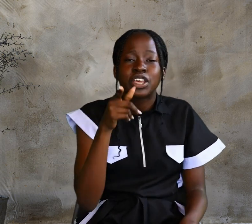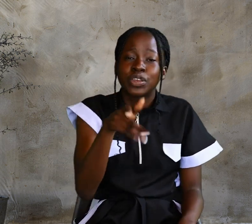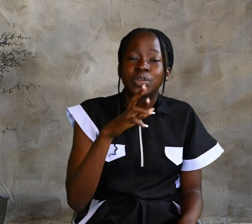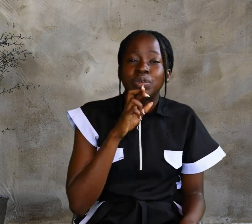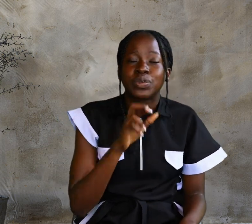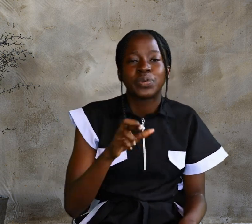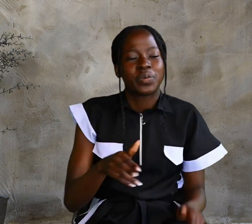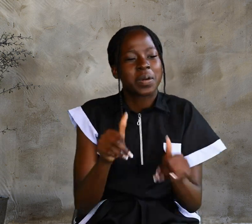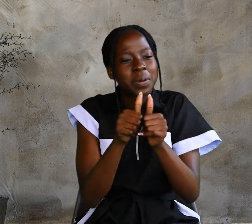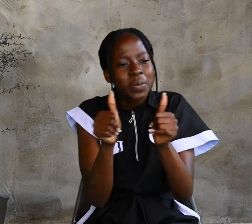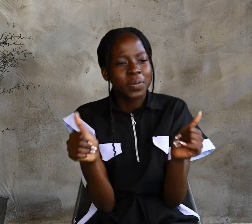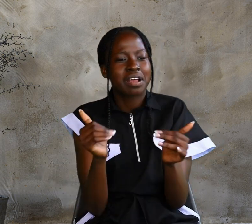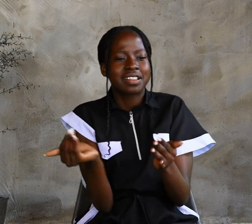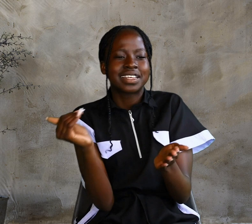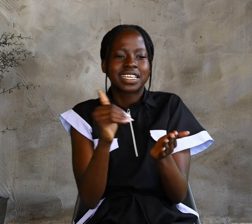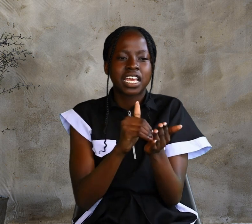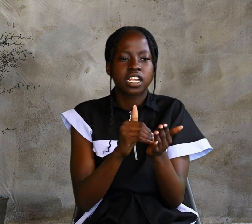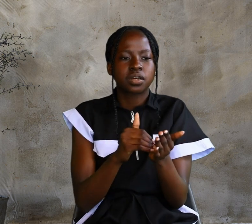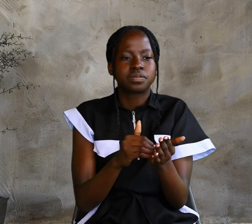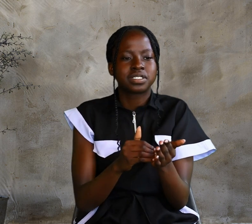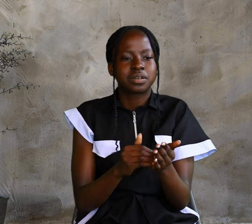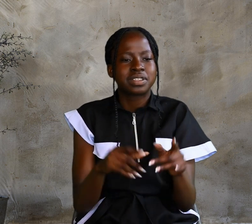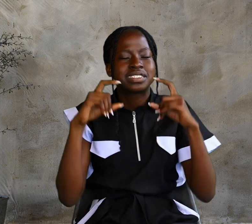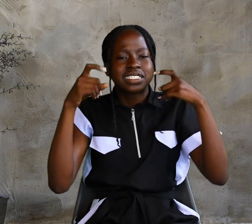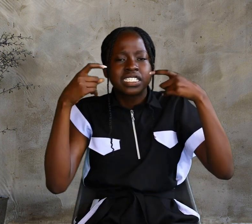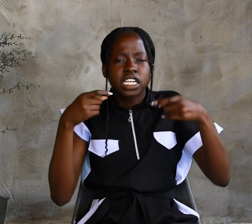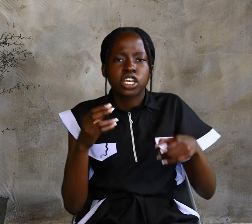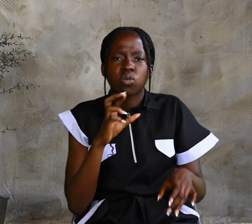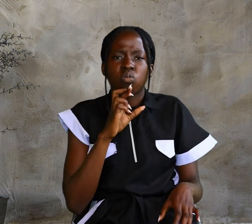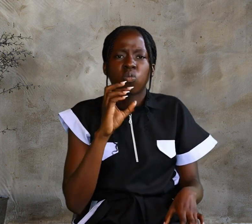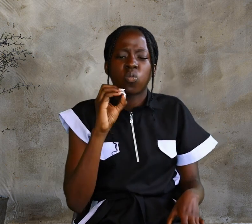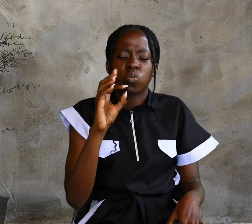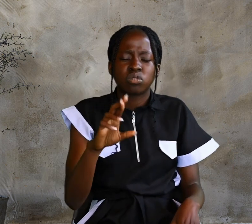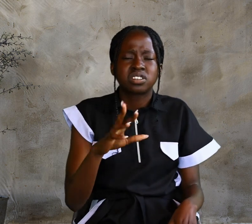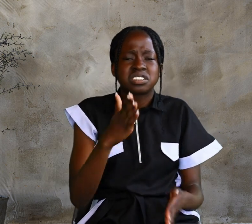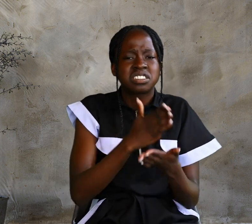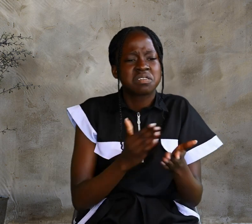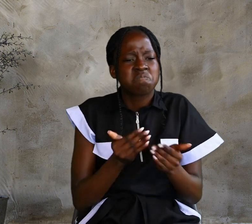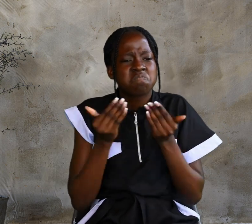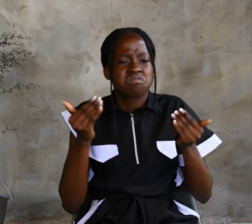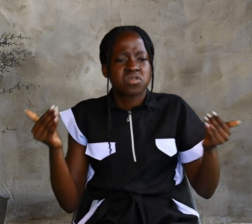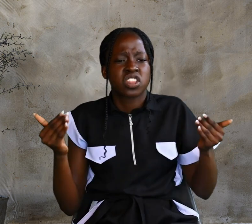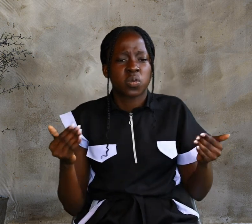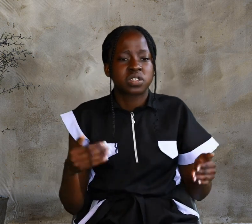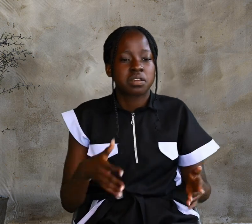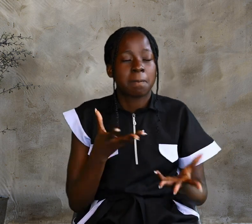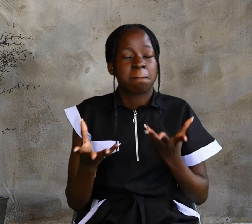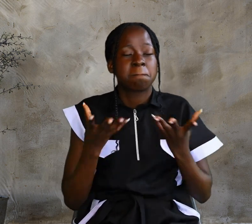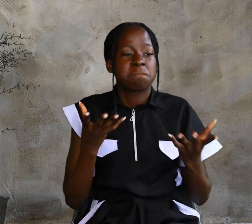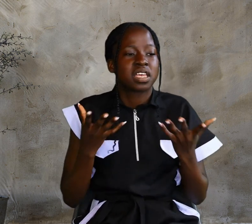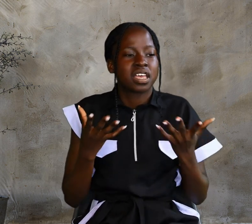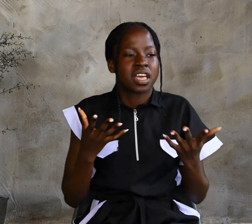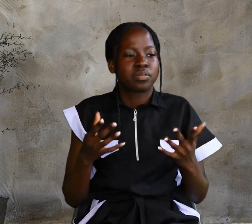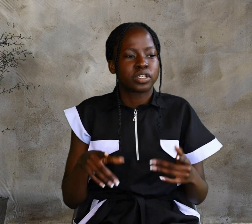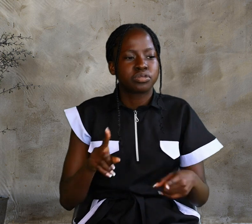again. Stop sinning, for something worse may happen to you.